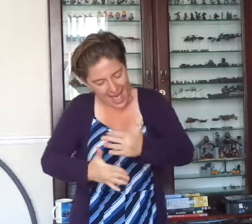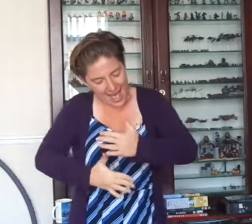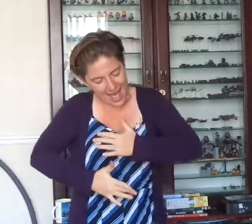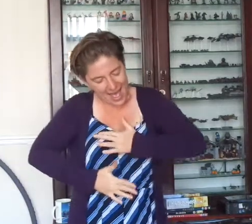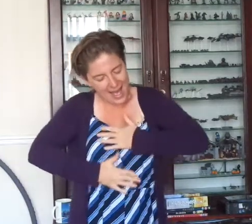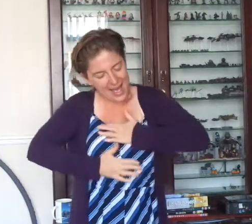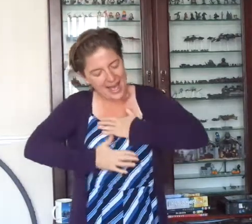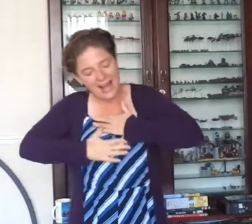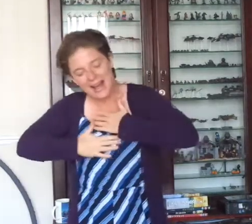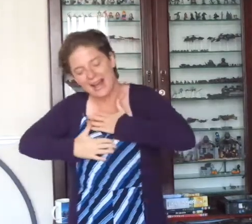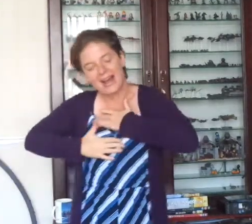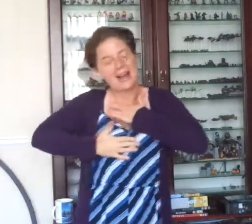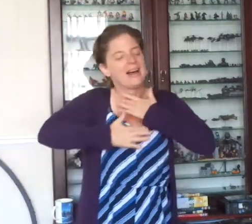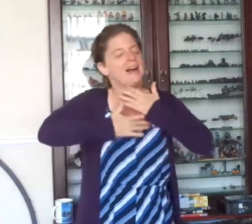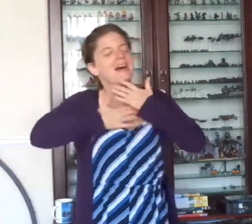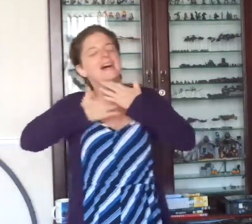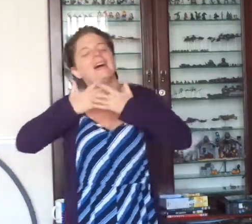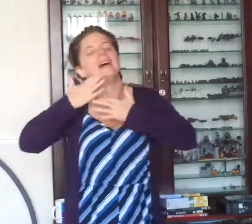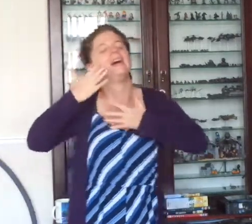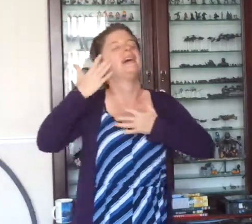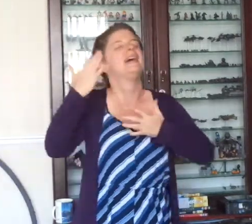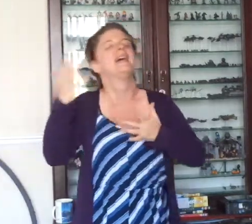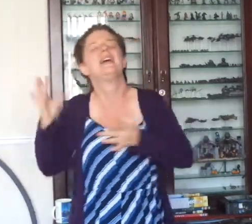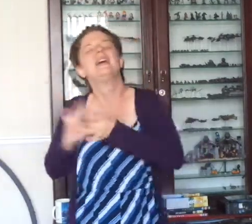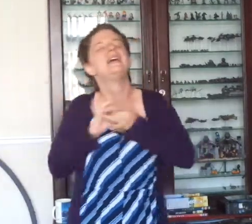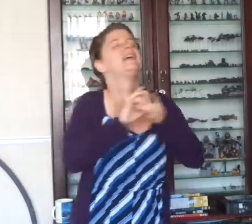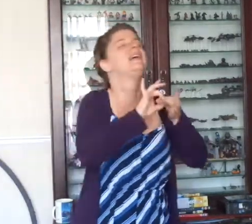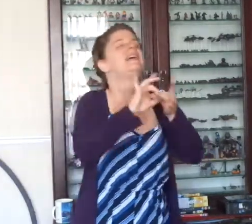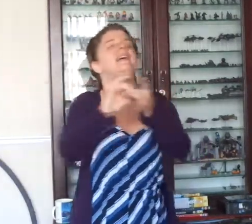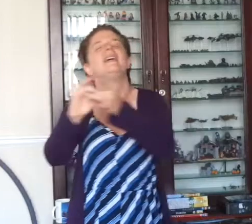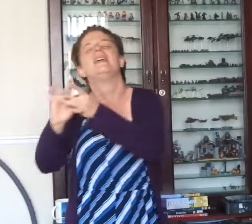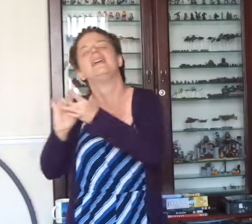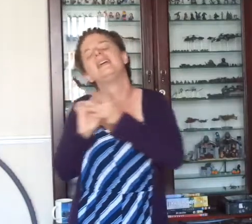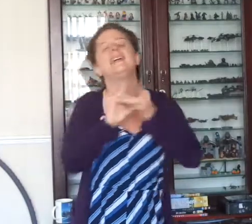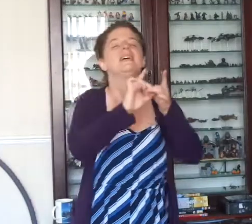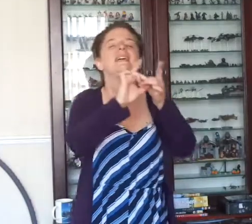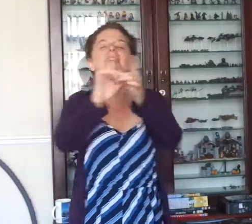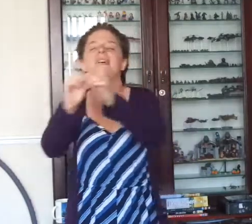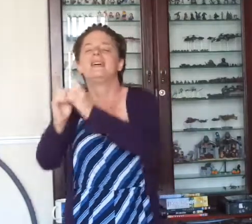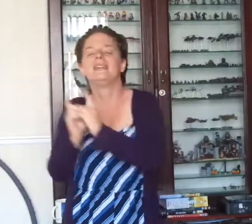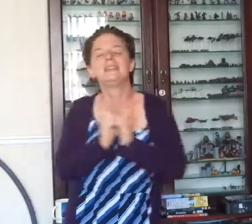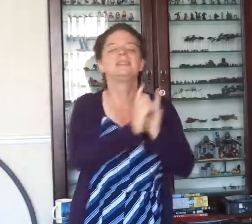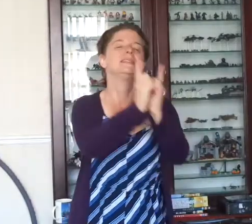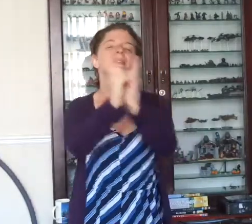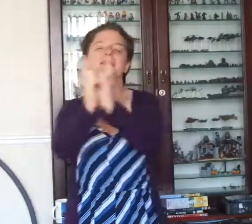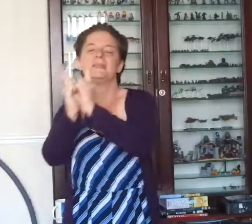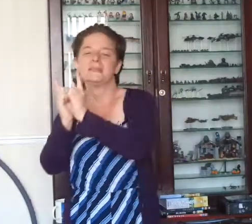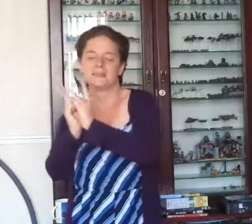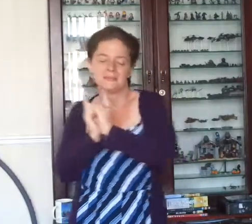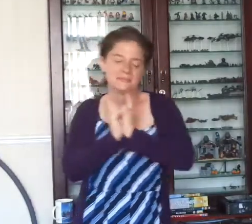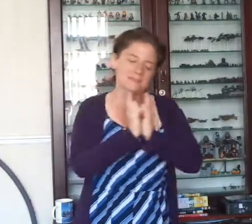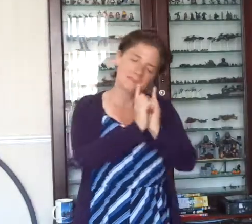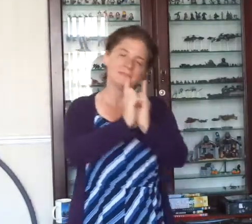Come let me love you. let Thank